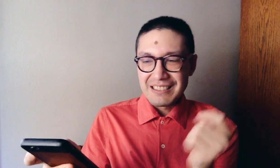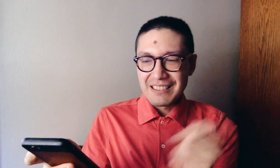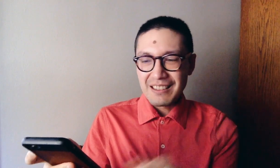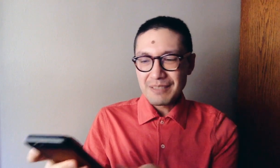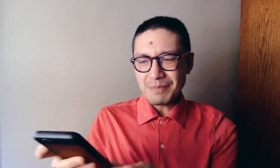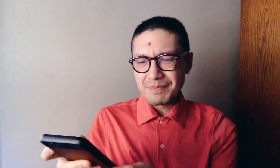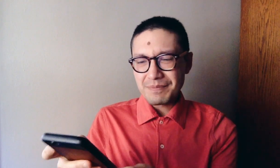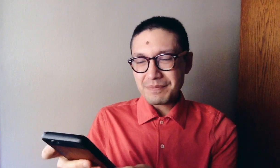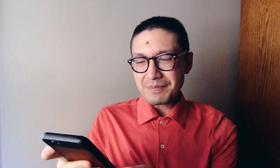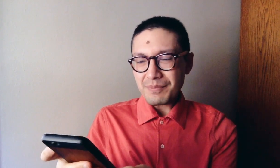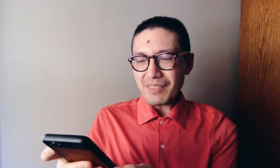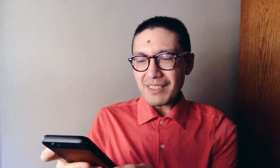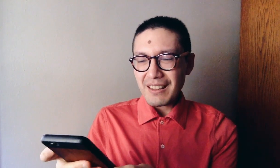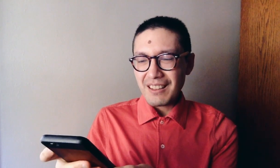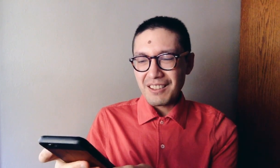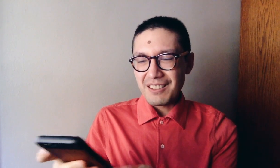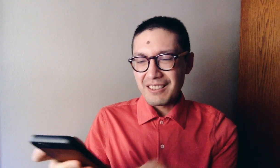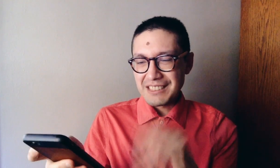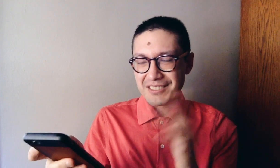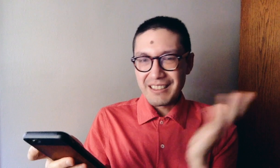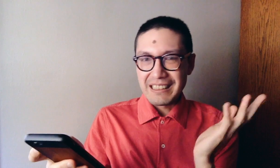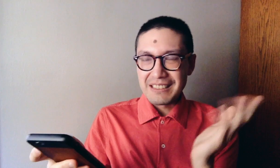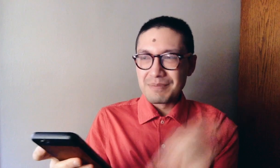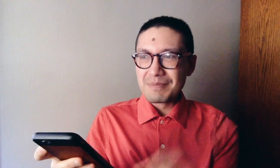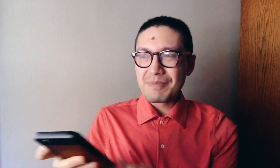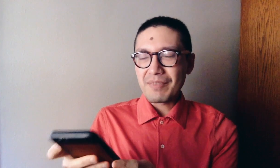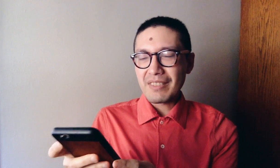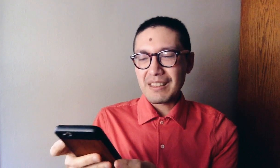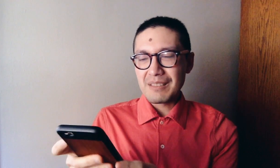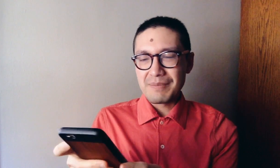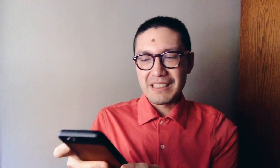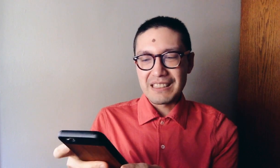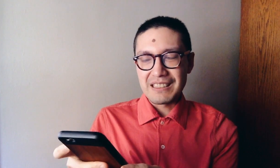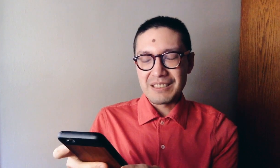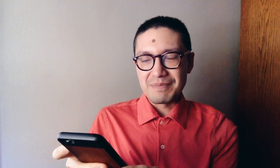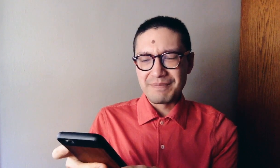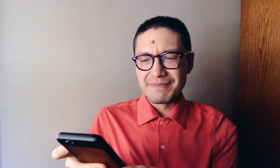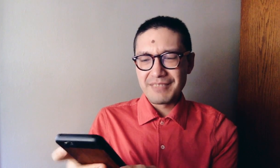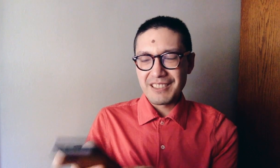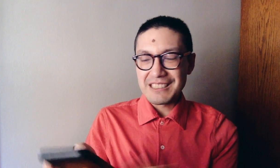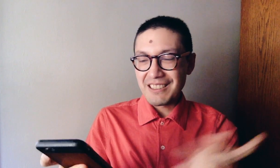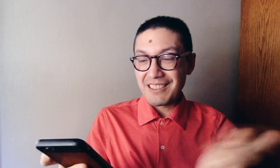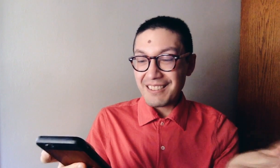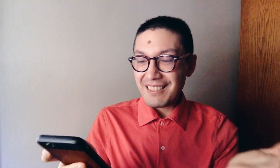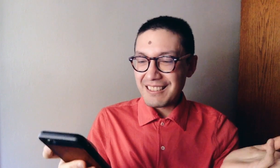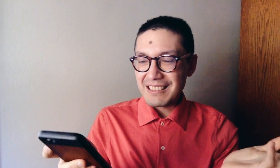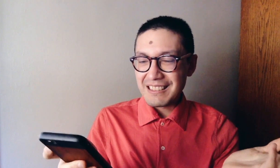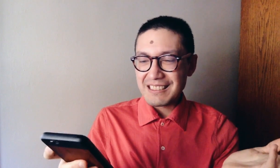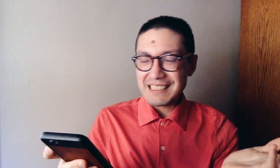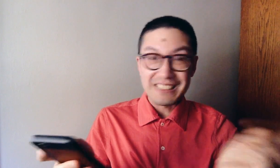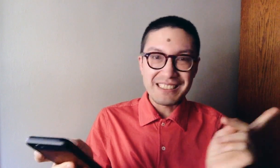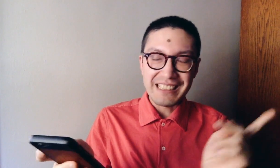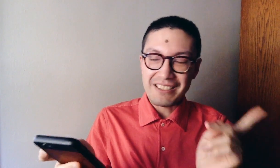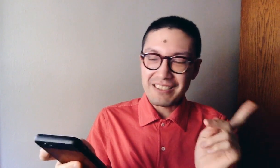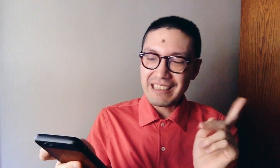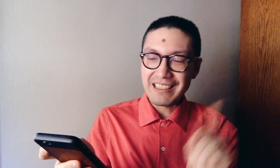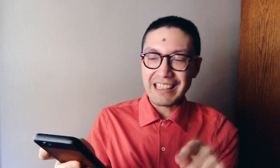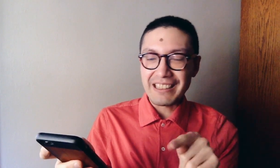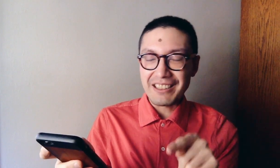all that sort of thing. but, um, there are also other, uh, skills like how to edit your